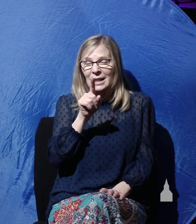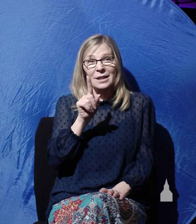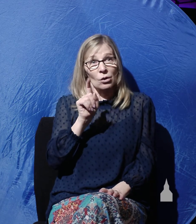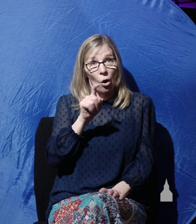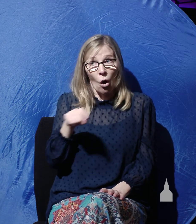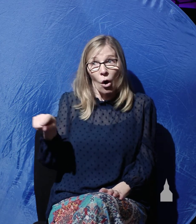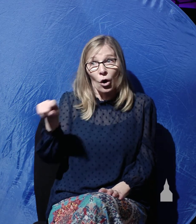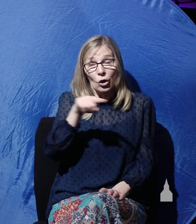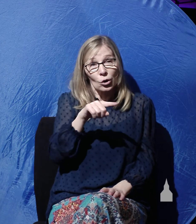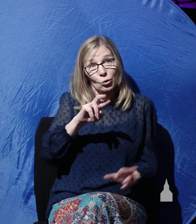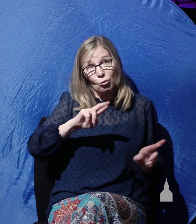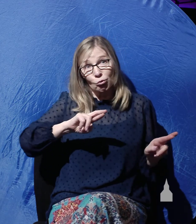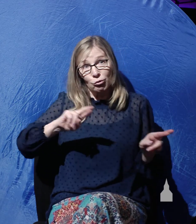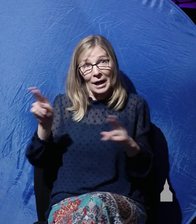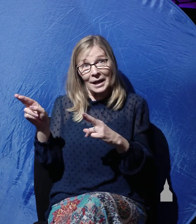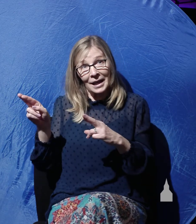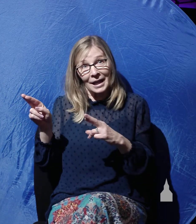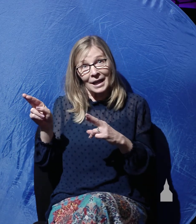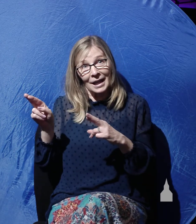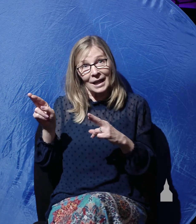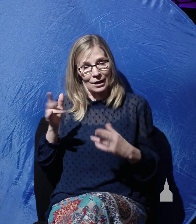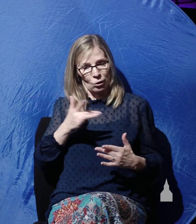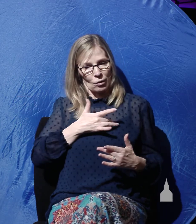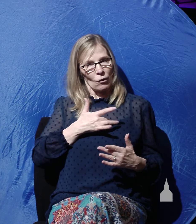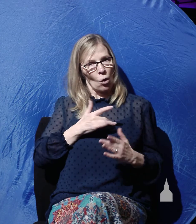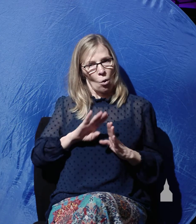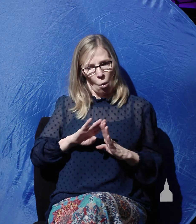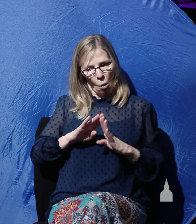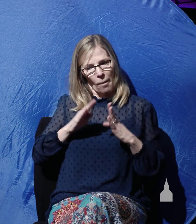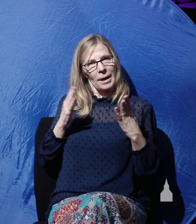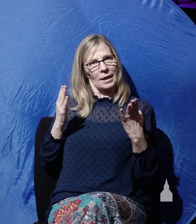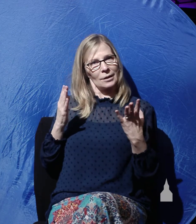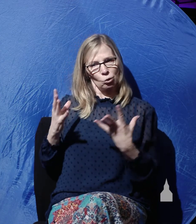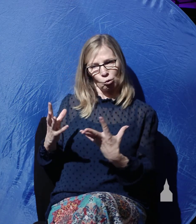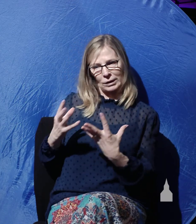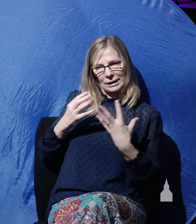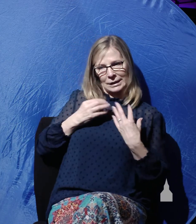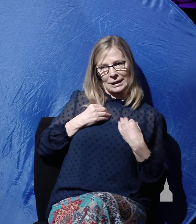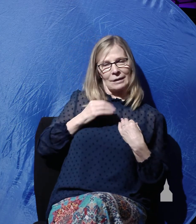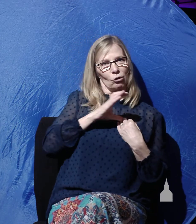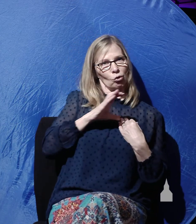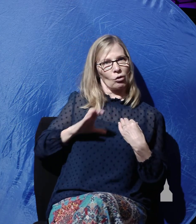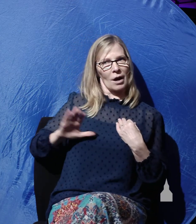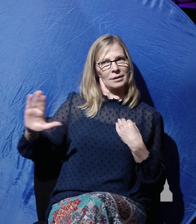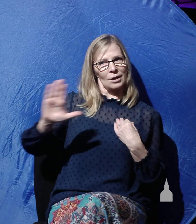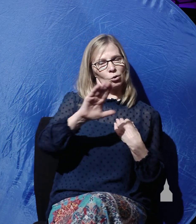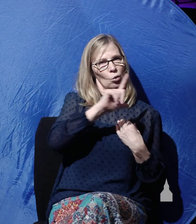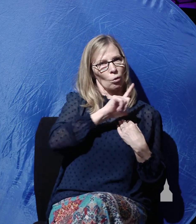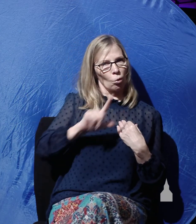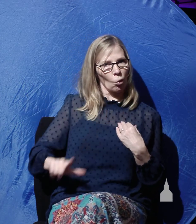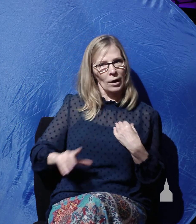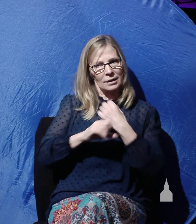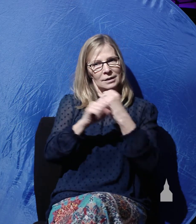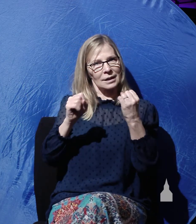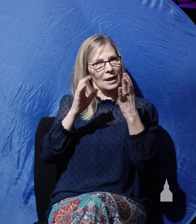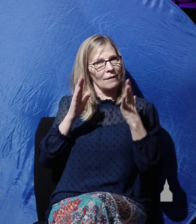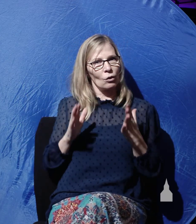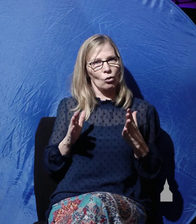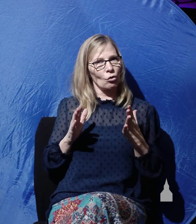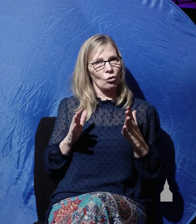you ready to open your heart to receive Christ as your Lord and Savior? You see, the evidence for his resurrection,